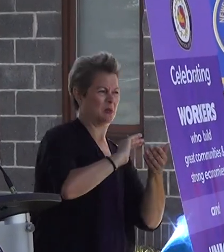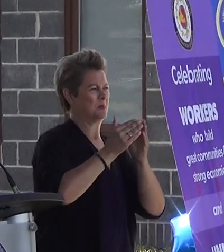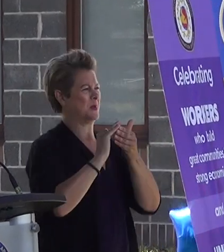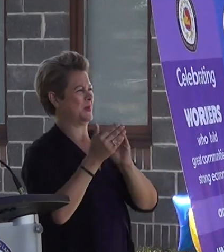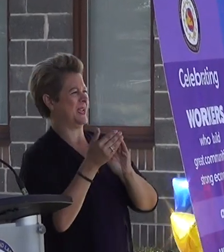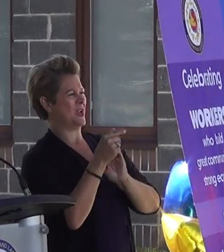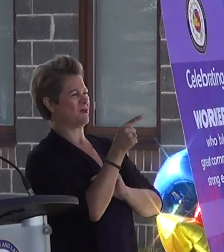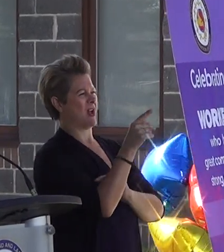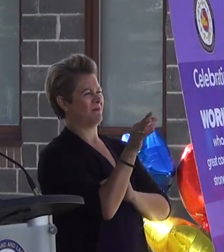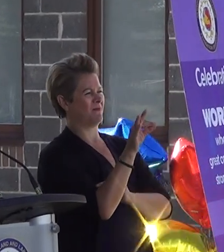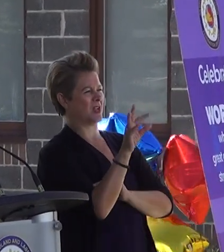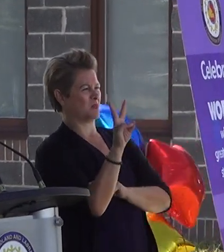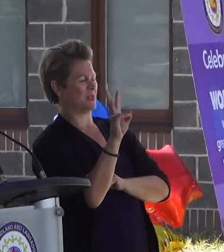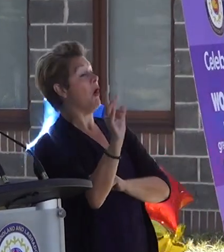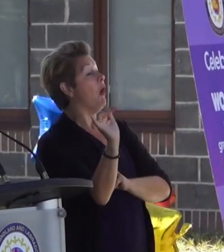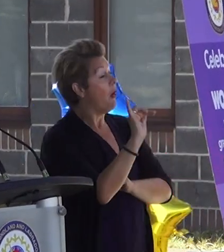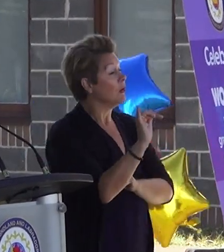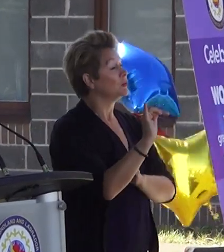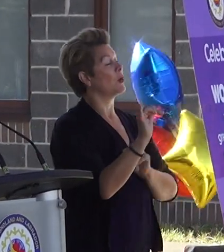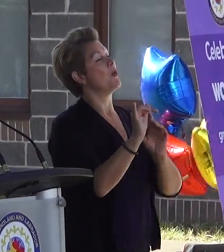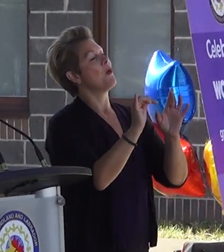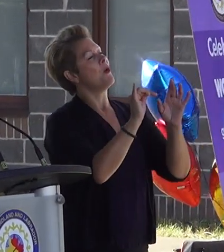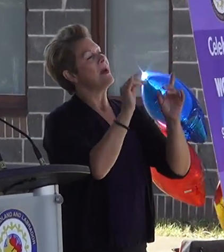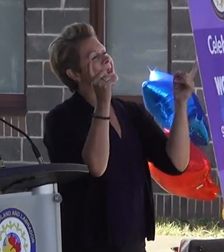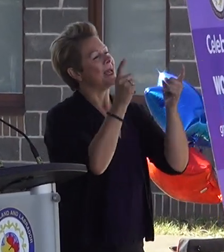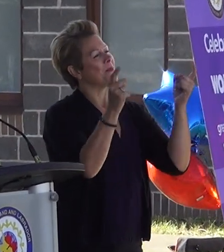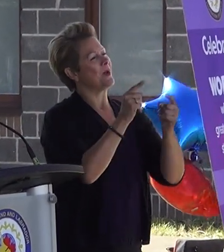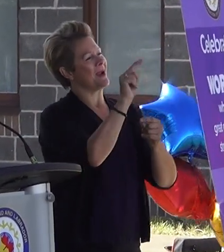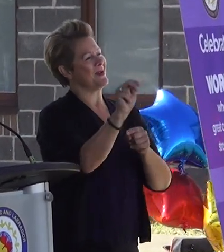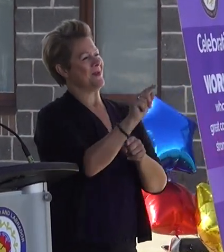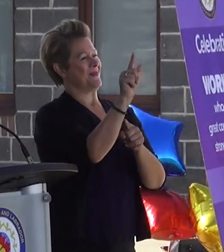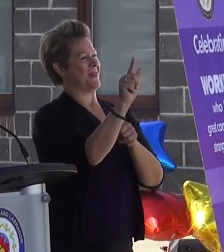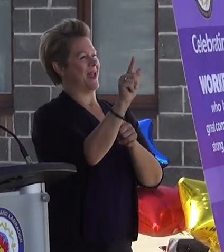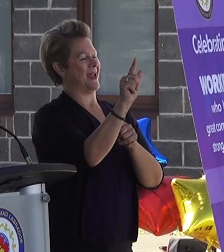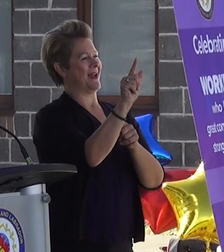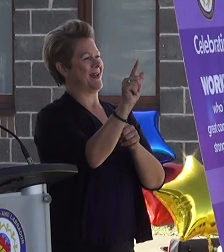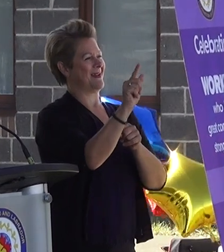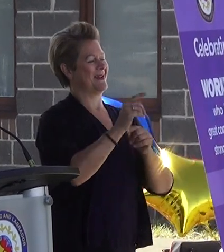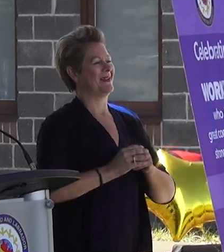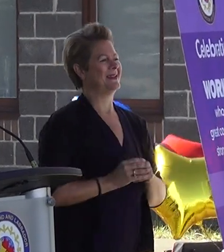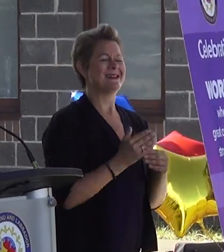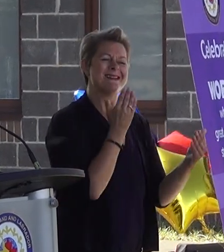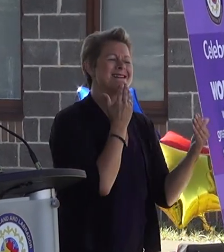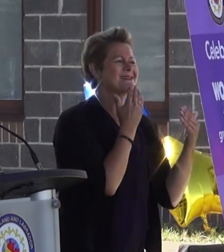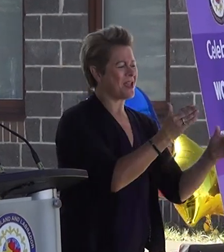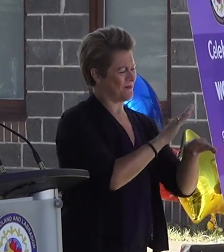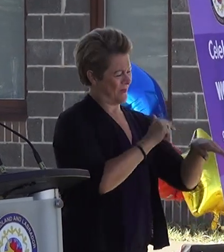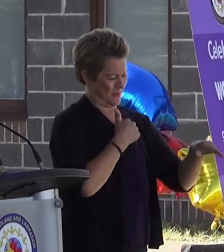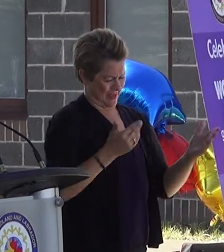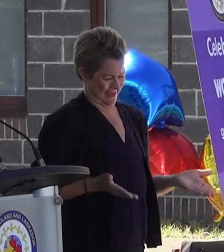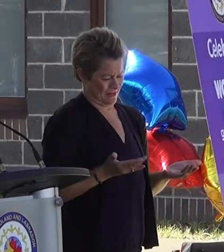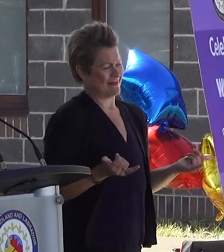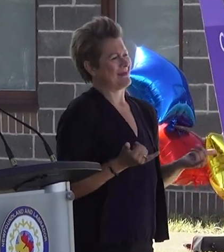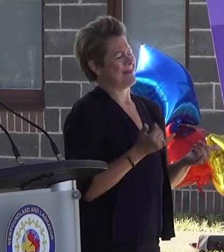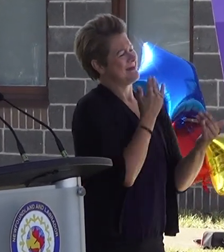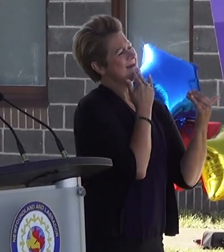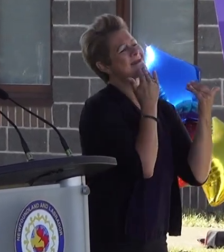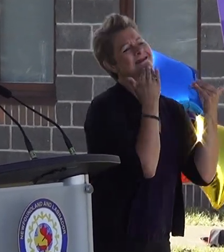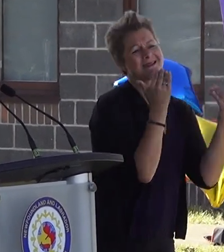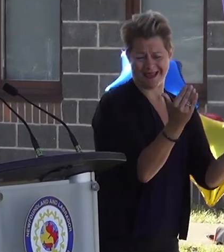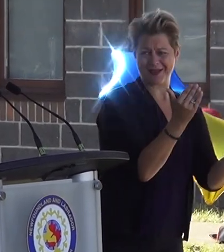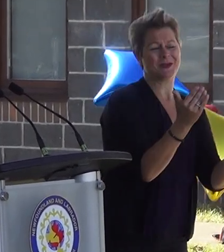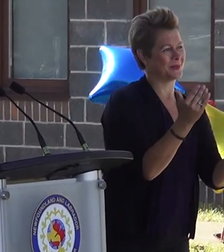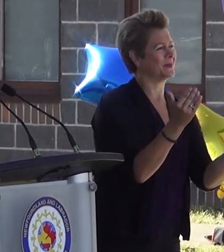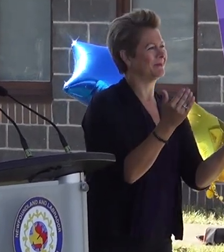and of the province of Newfoundland and Labrador. So, thank you for the invitation to be here today. I look forward to